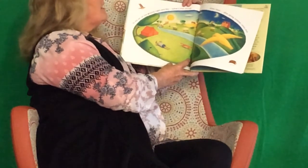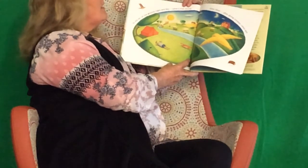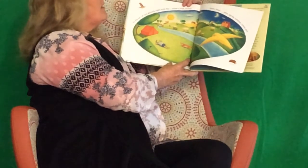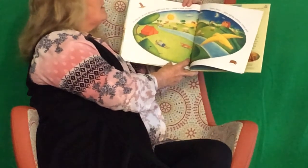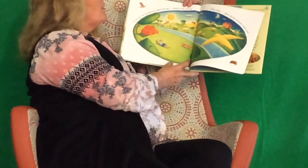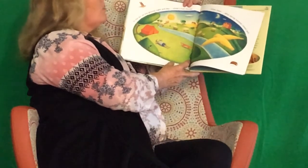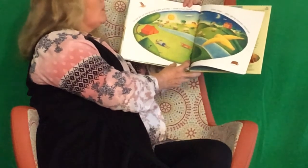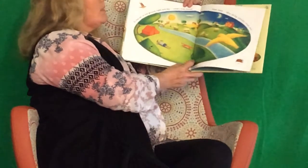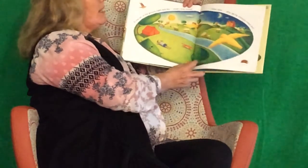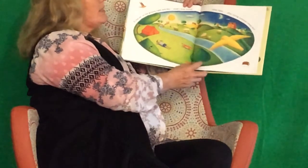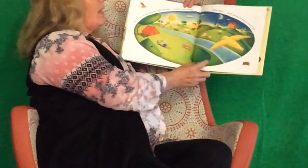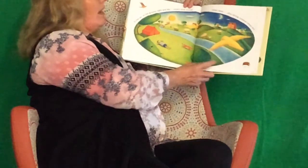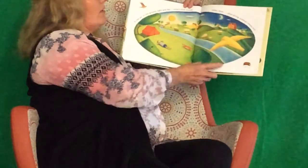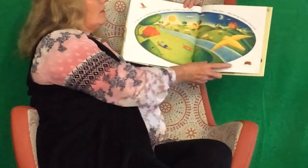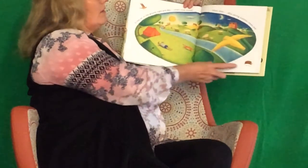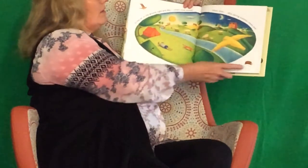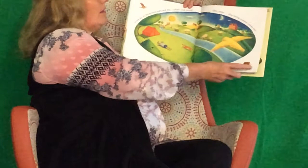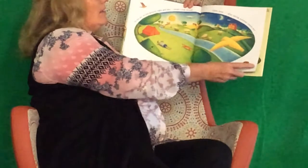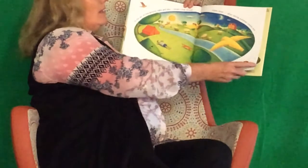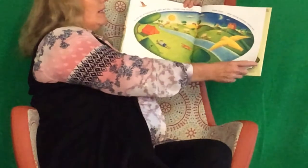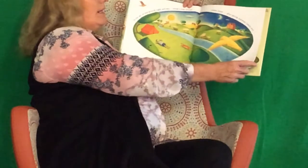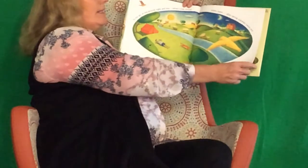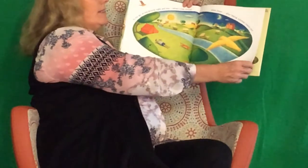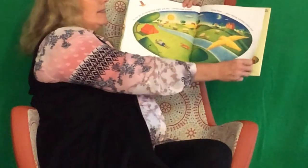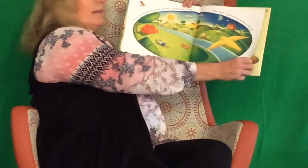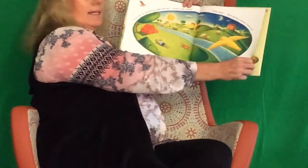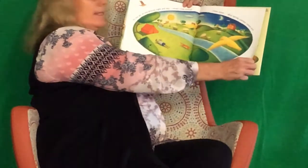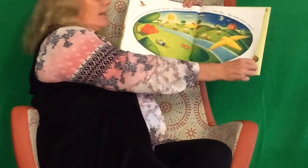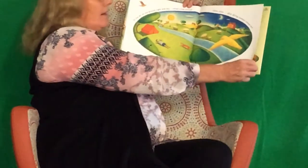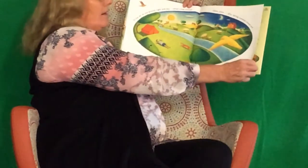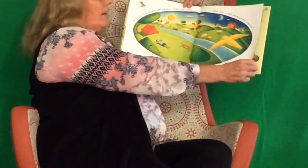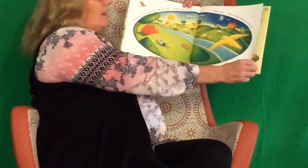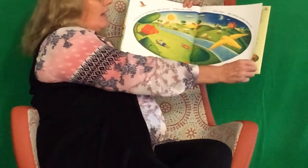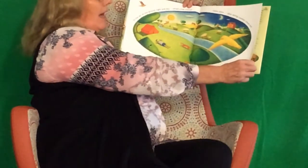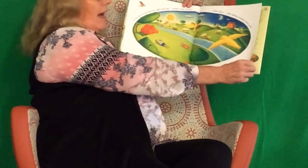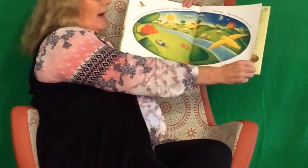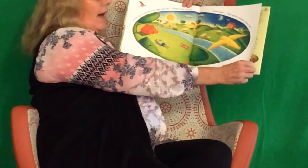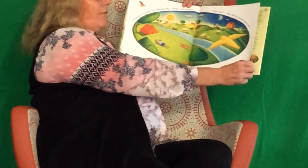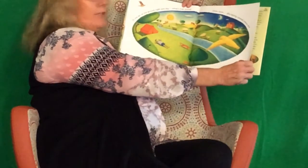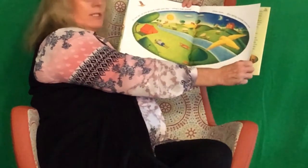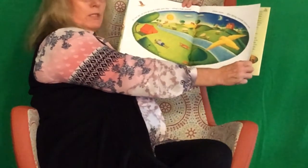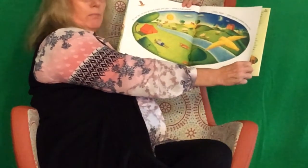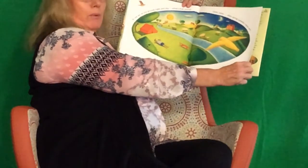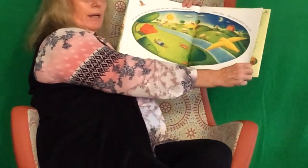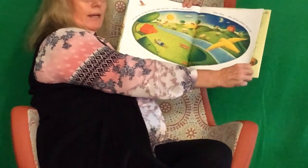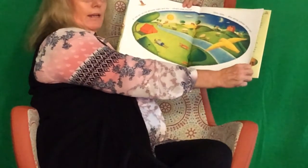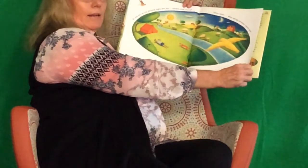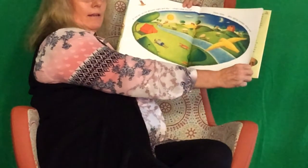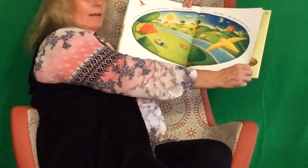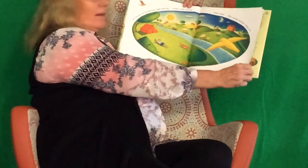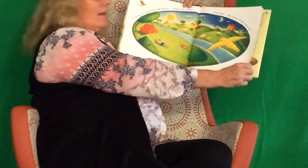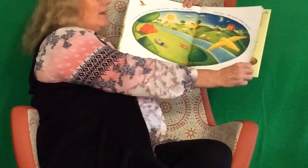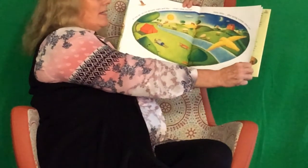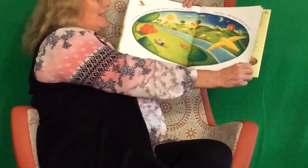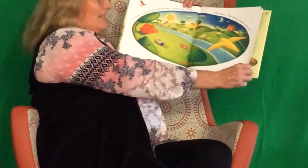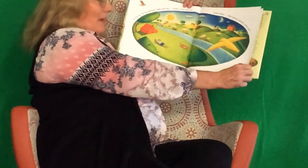night and day. What's that sound? Listen, listen. After spring,